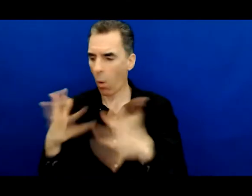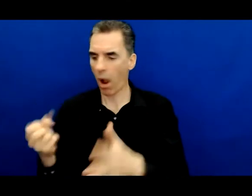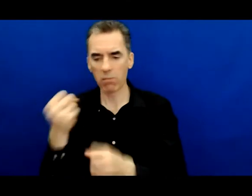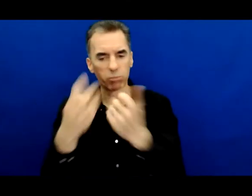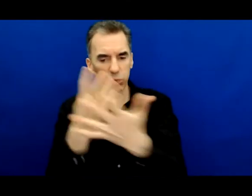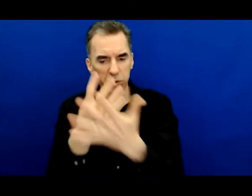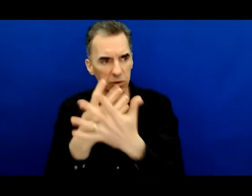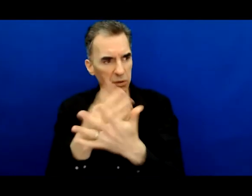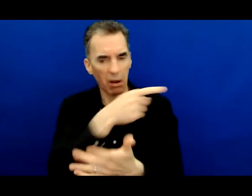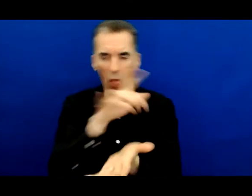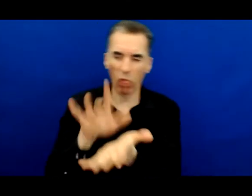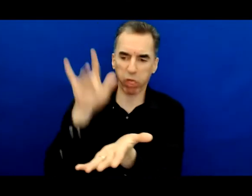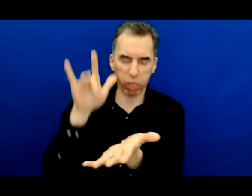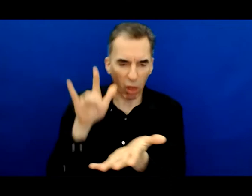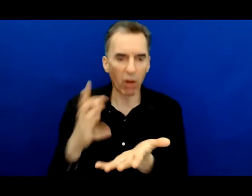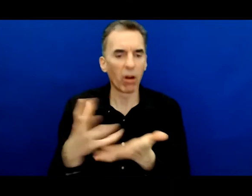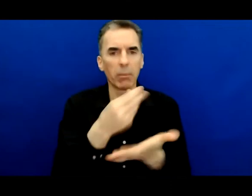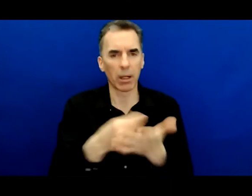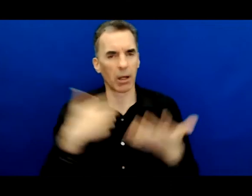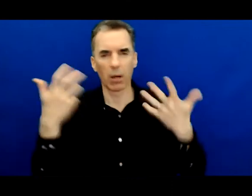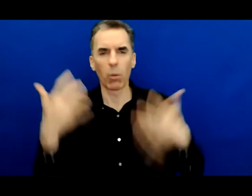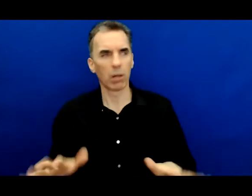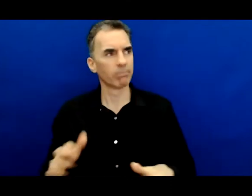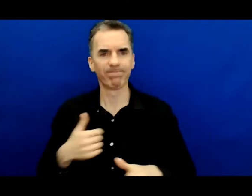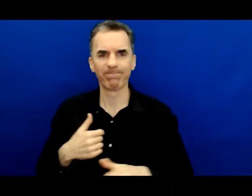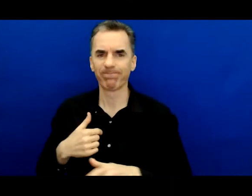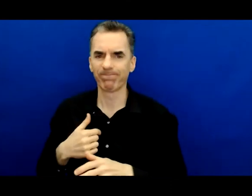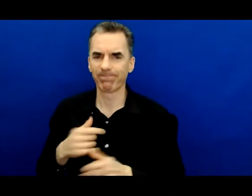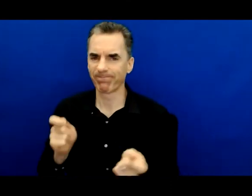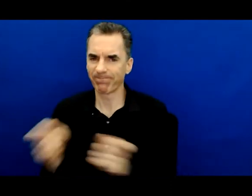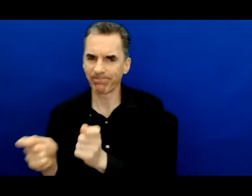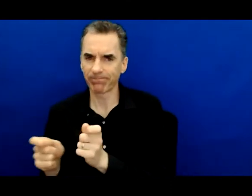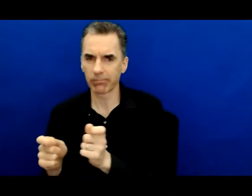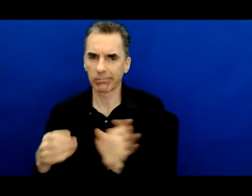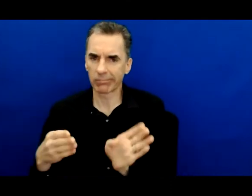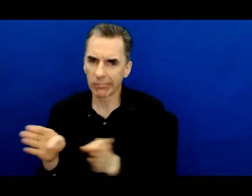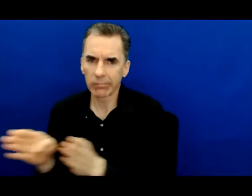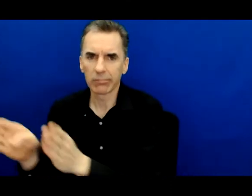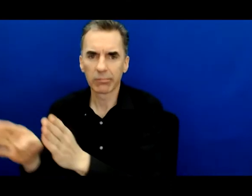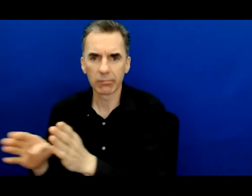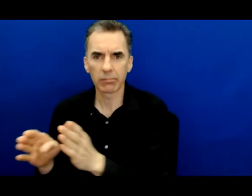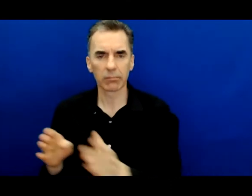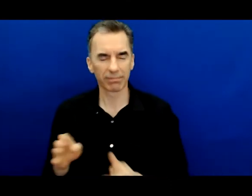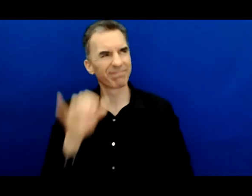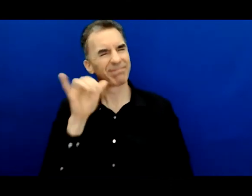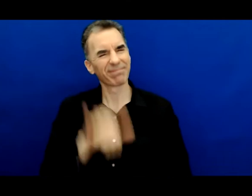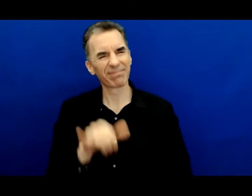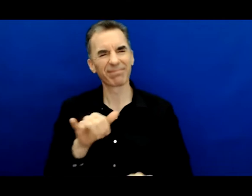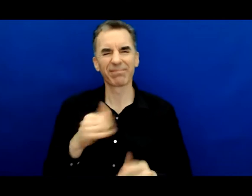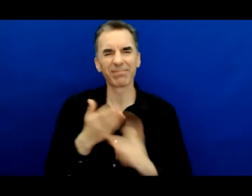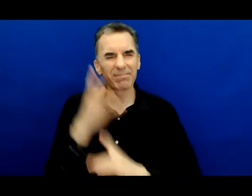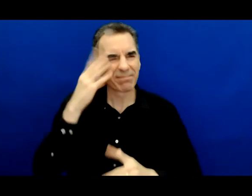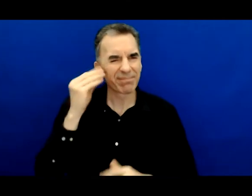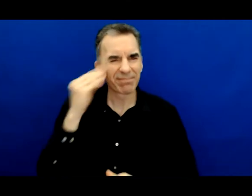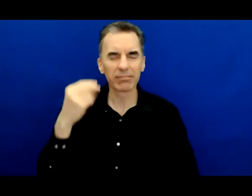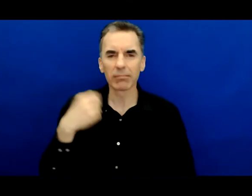Even with all of the suffering and pain I've described, I've found that my journey has been incredibly liberating for me. Because no matter what happened, I